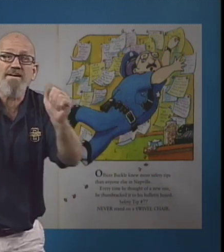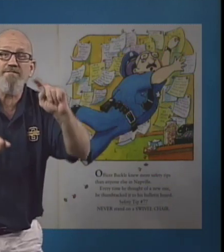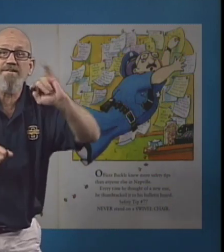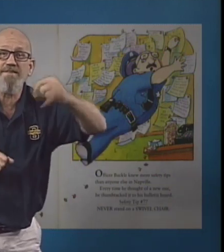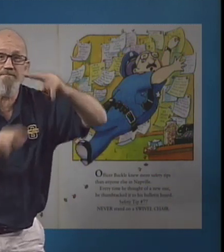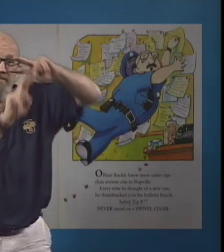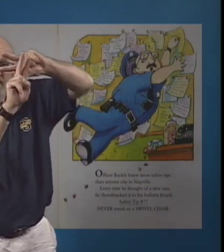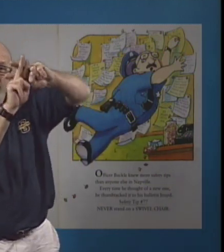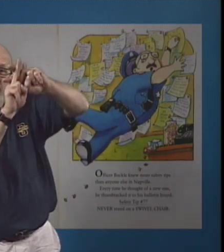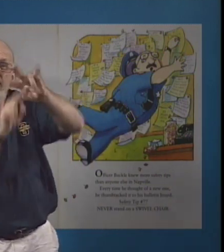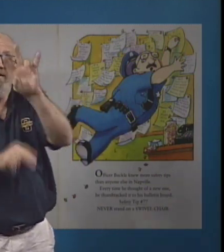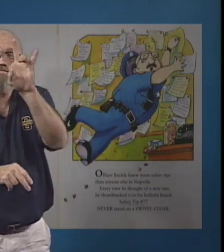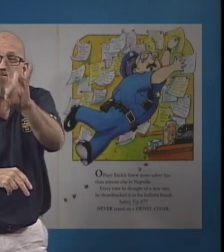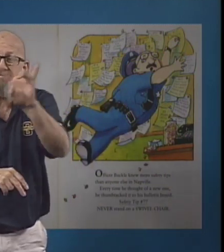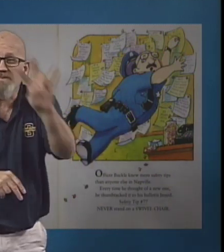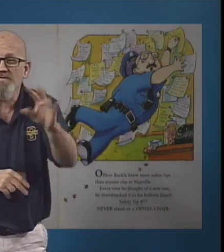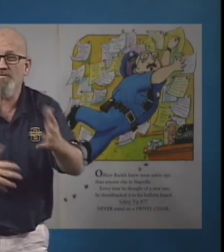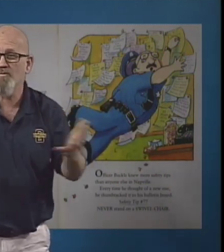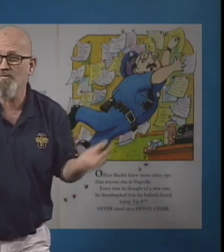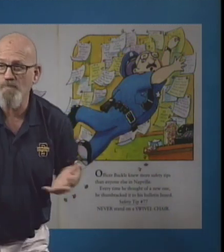Safety tip number 77.